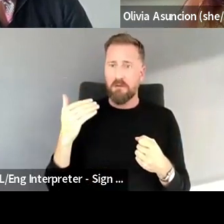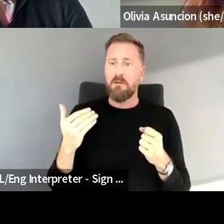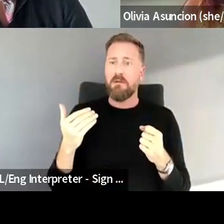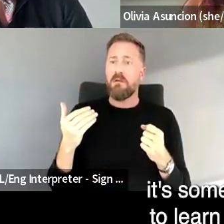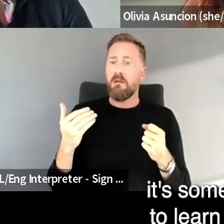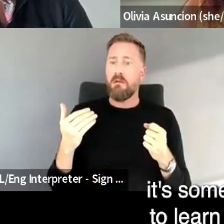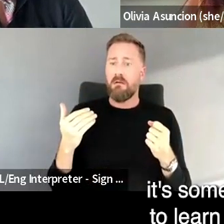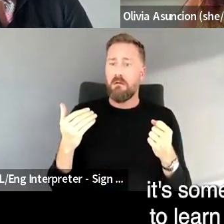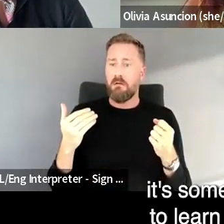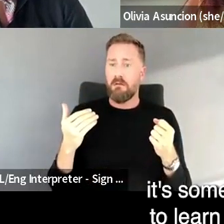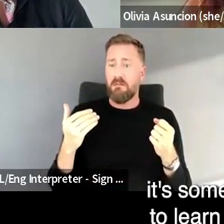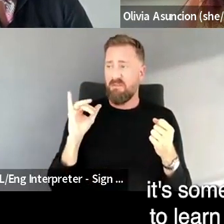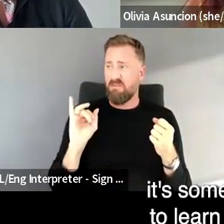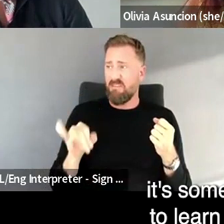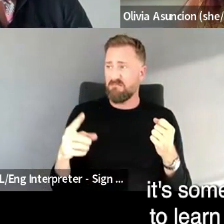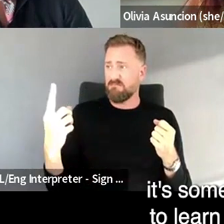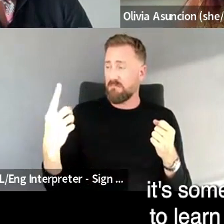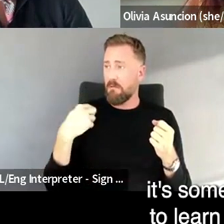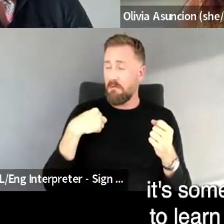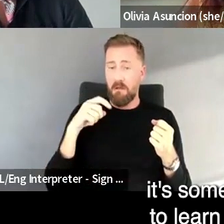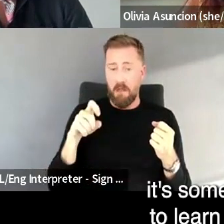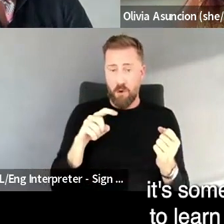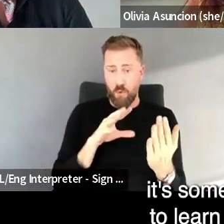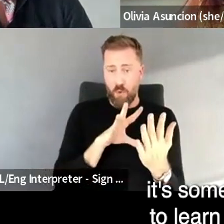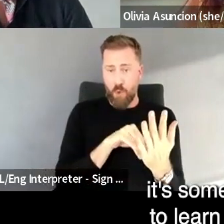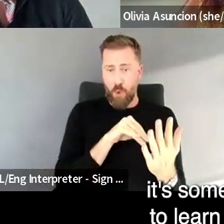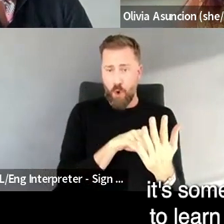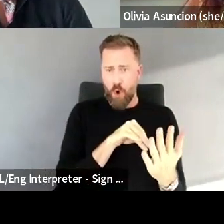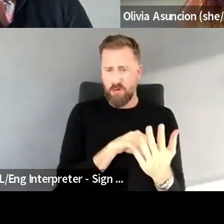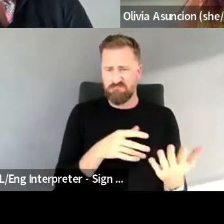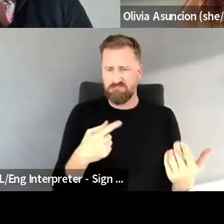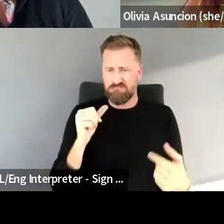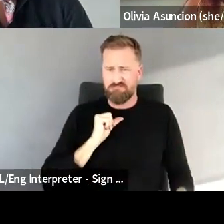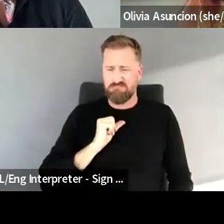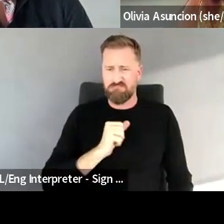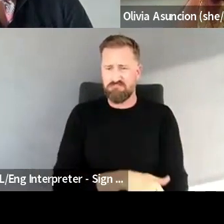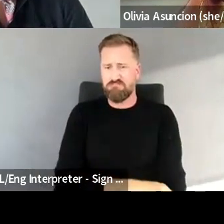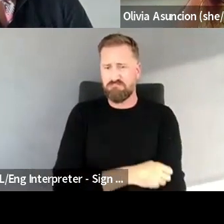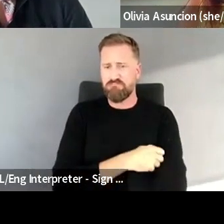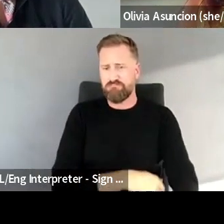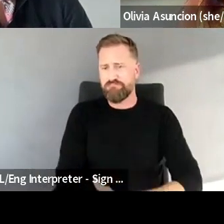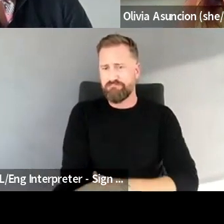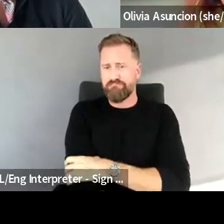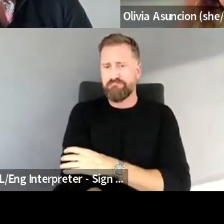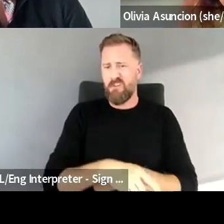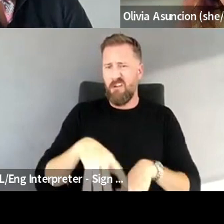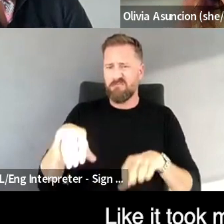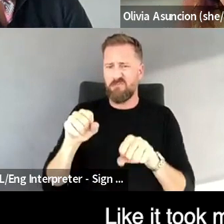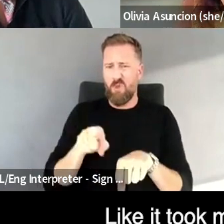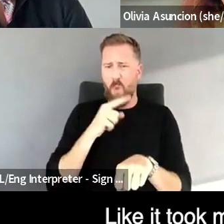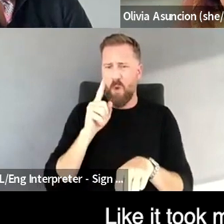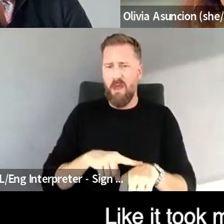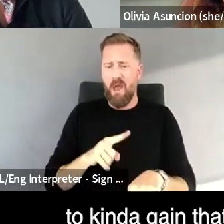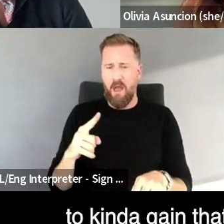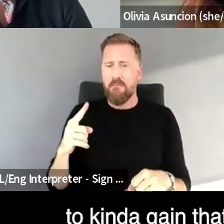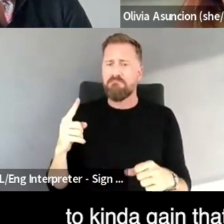it's something that I had to learn, um, for a, for a long time. Um, like